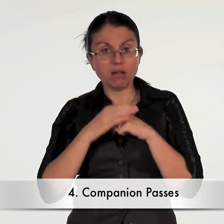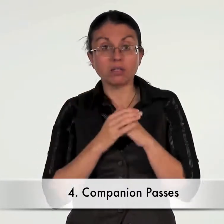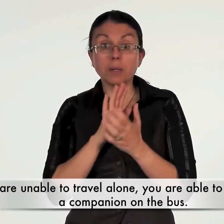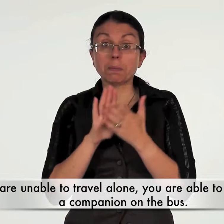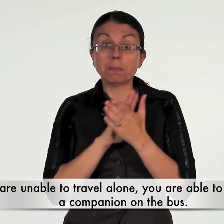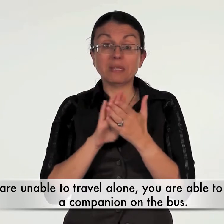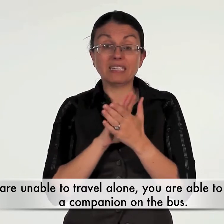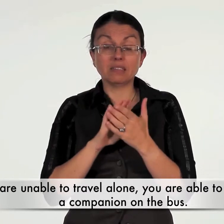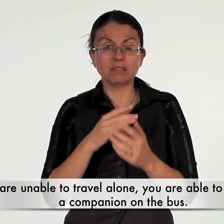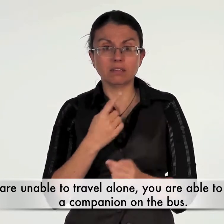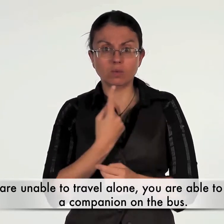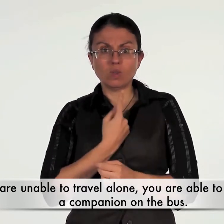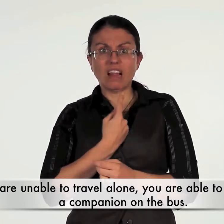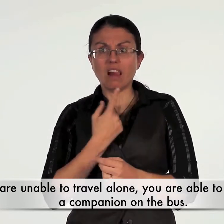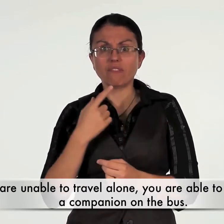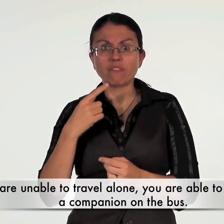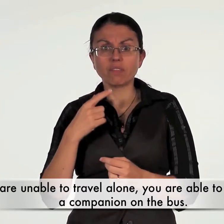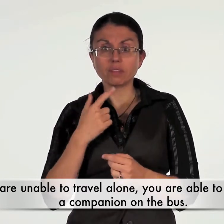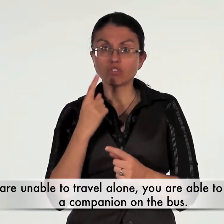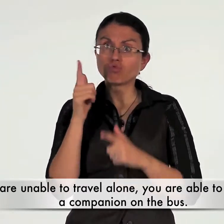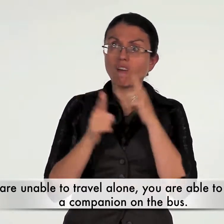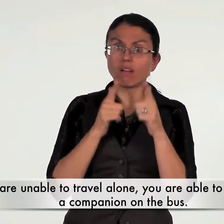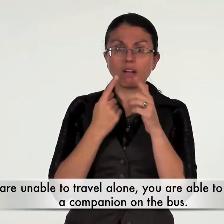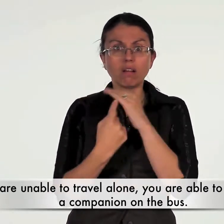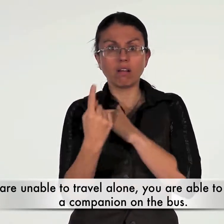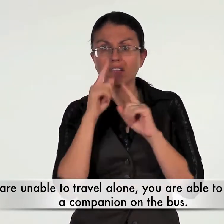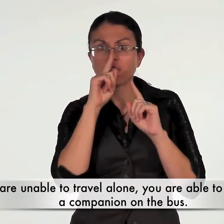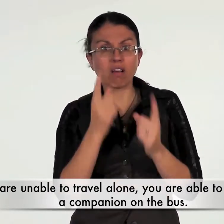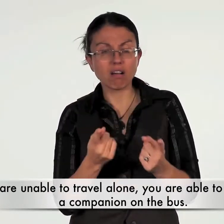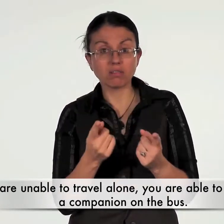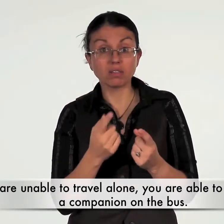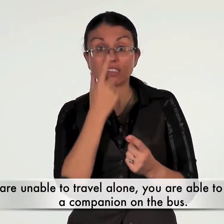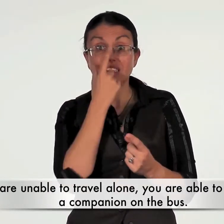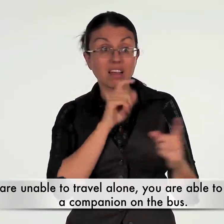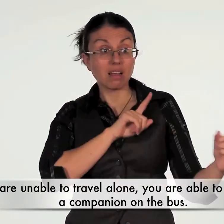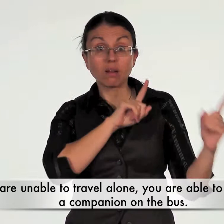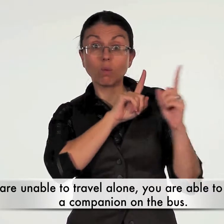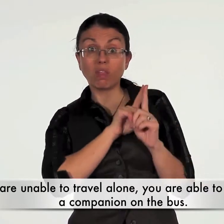If you are unable to travel alone, you are able to travel with a companion on the bus.